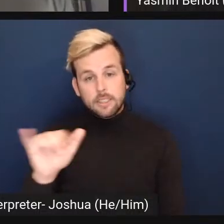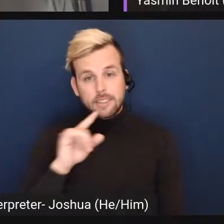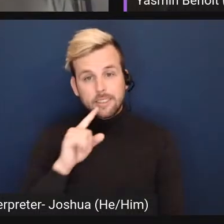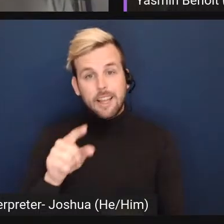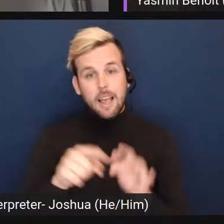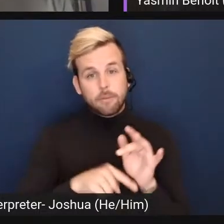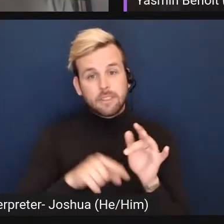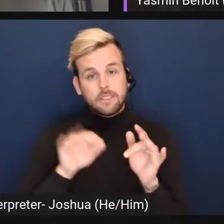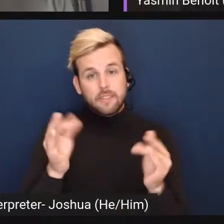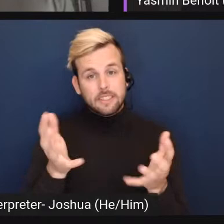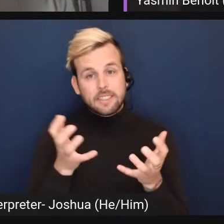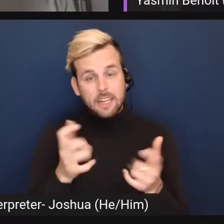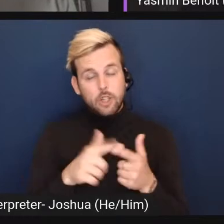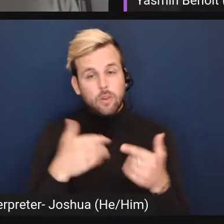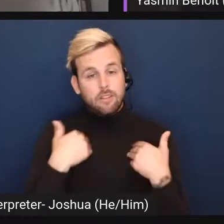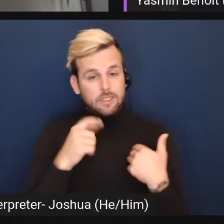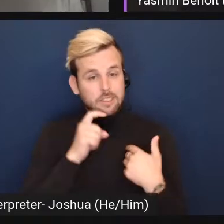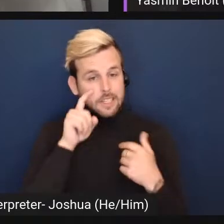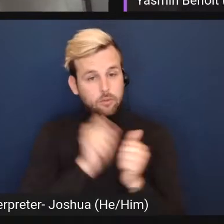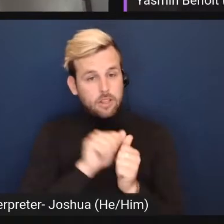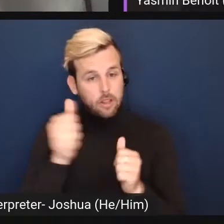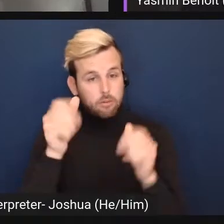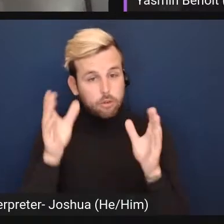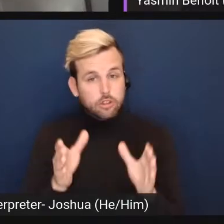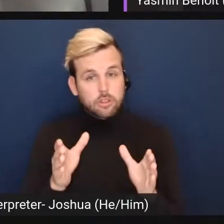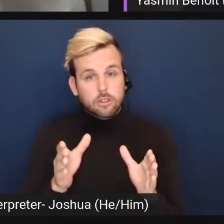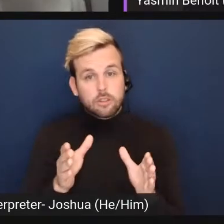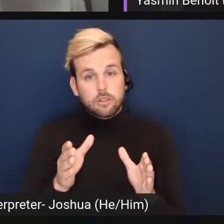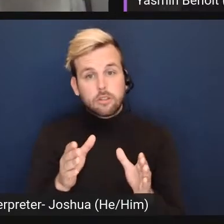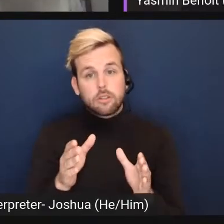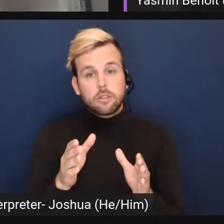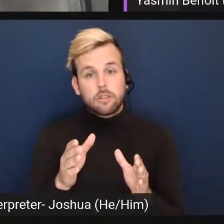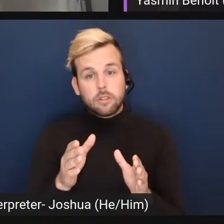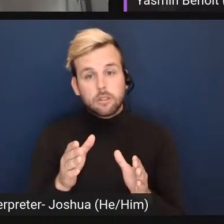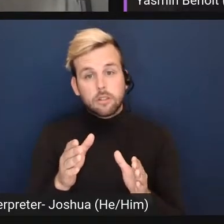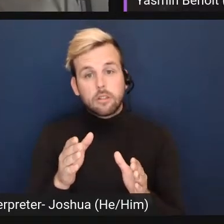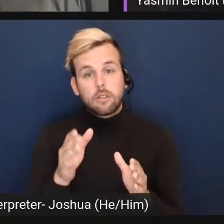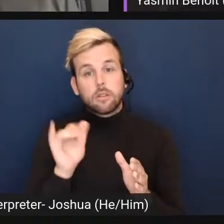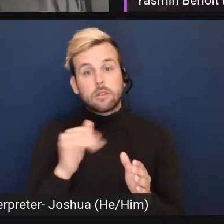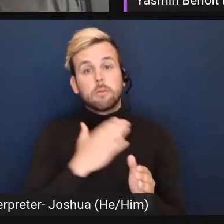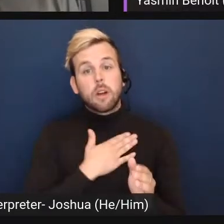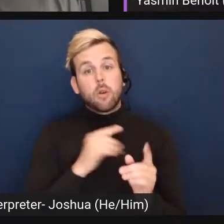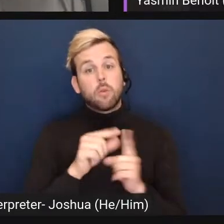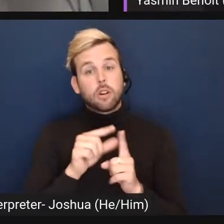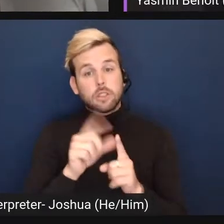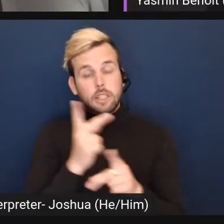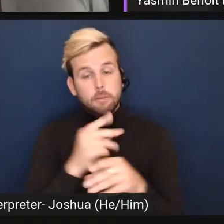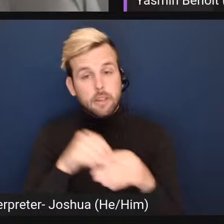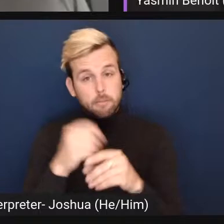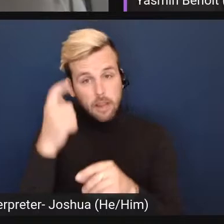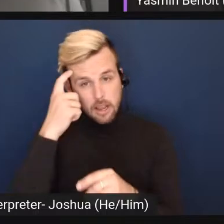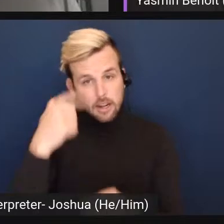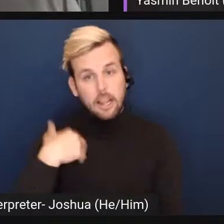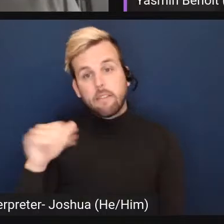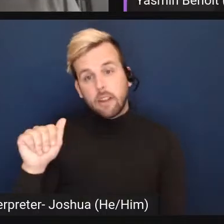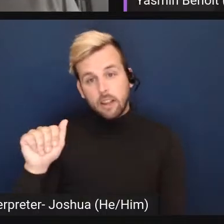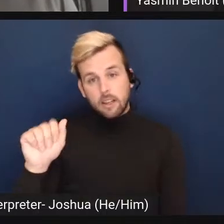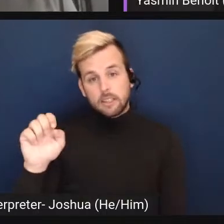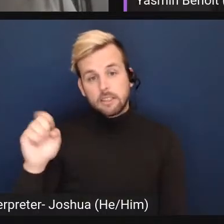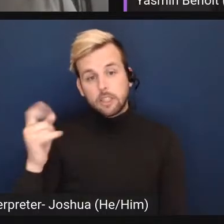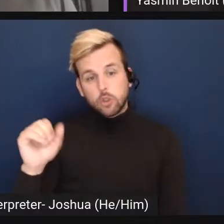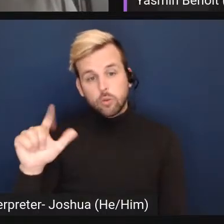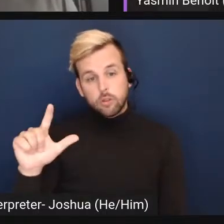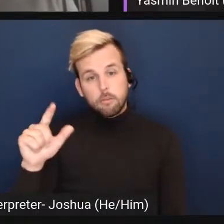desire to have sex with another person, which would, these are my words, keeping in mind that there are asexual people who do